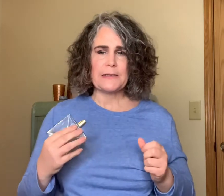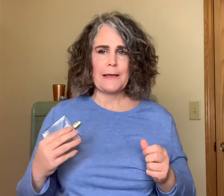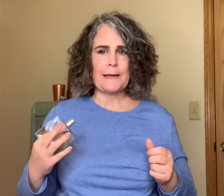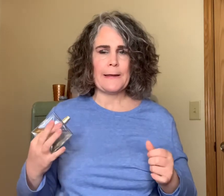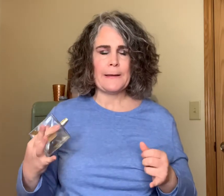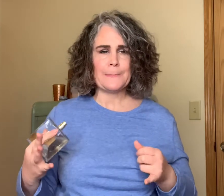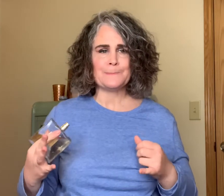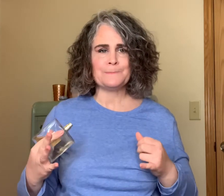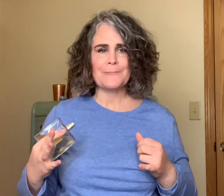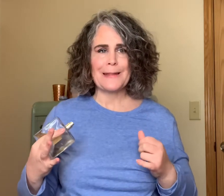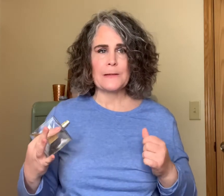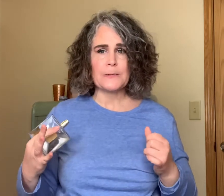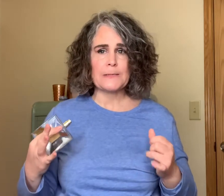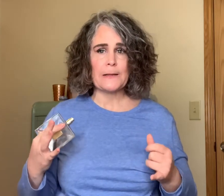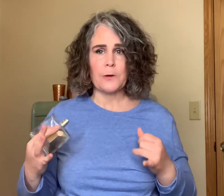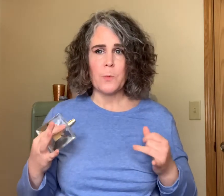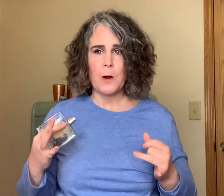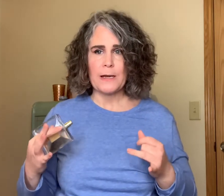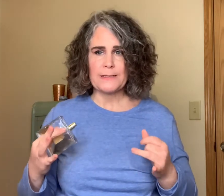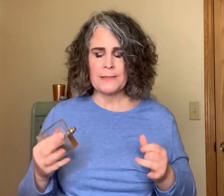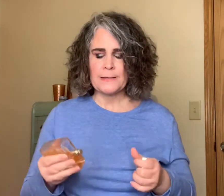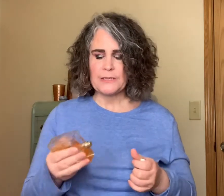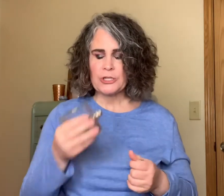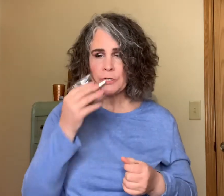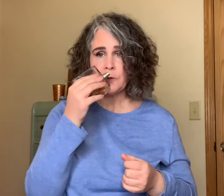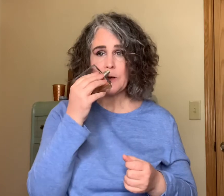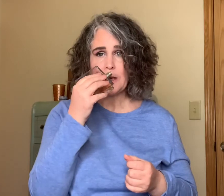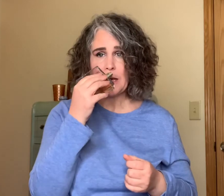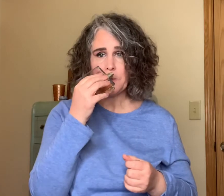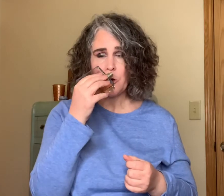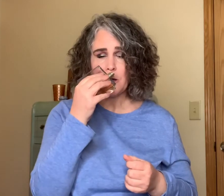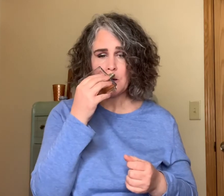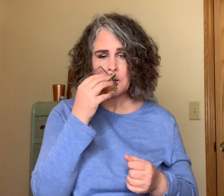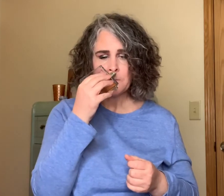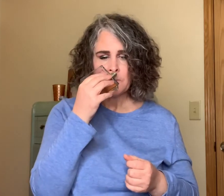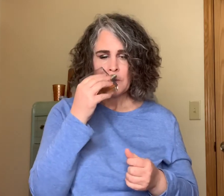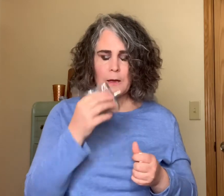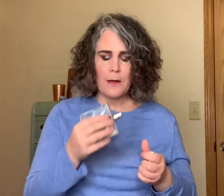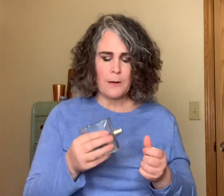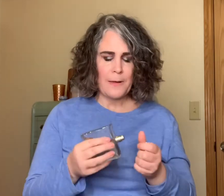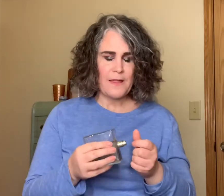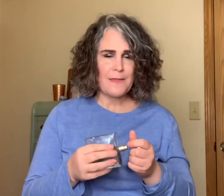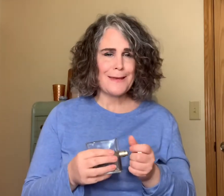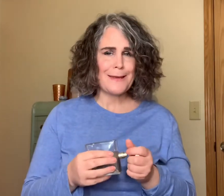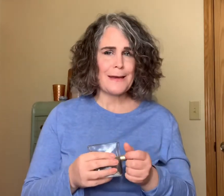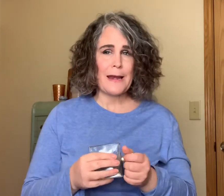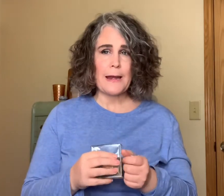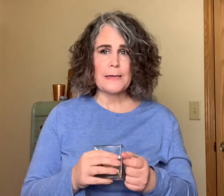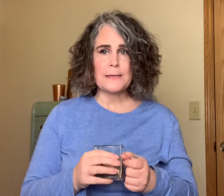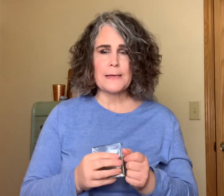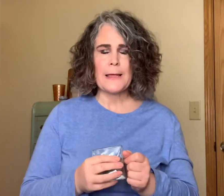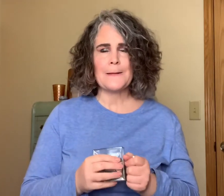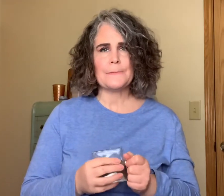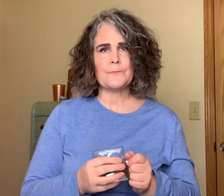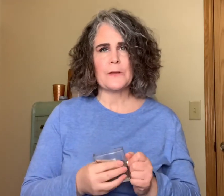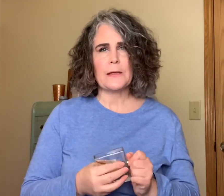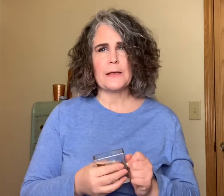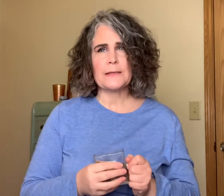um there's a little more innocence to Gabriel um I think it it's